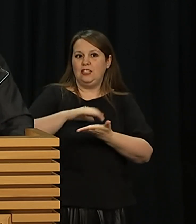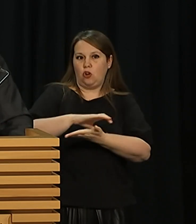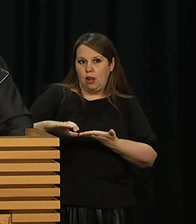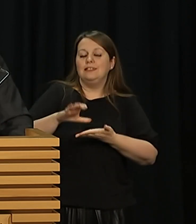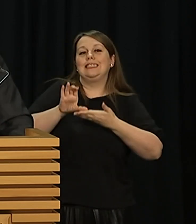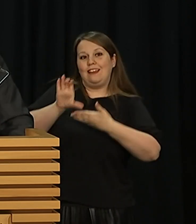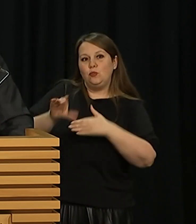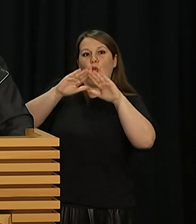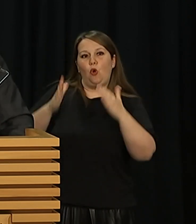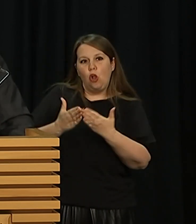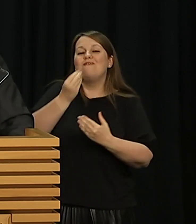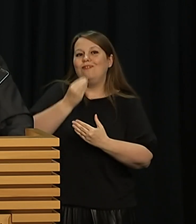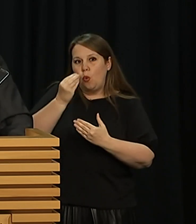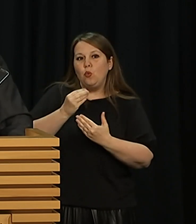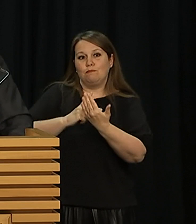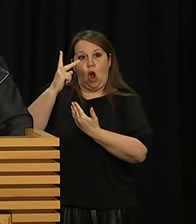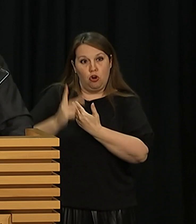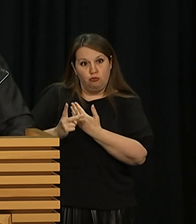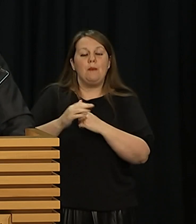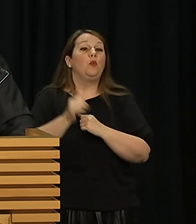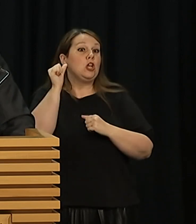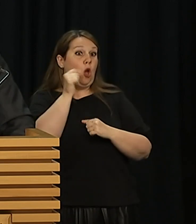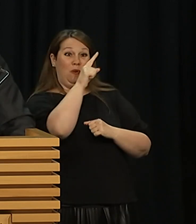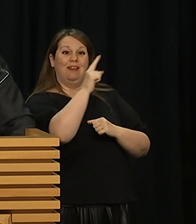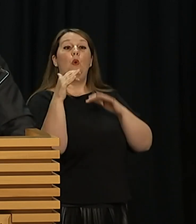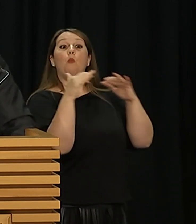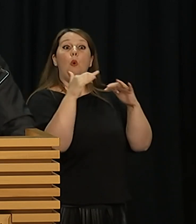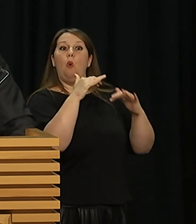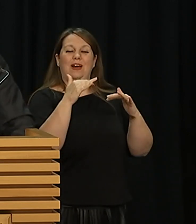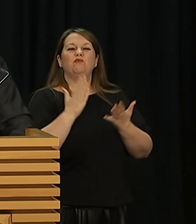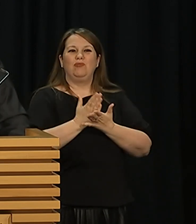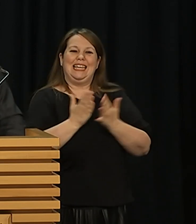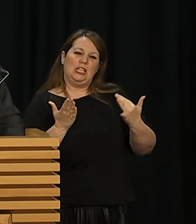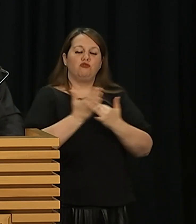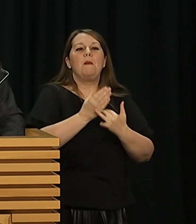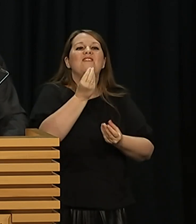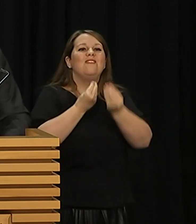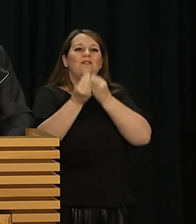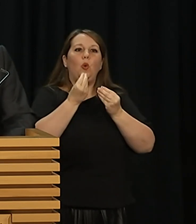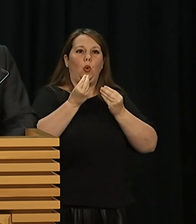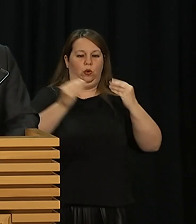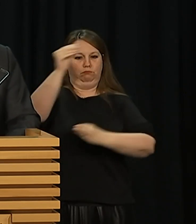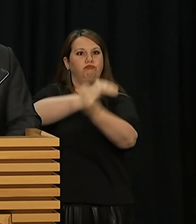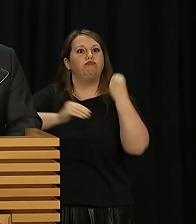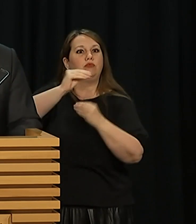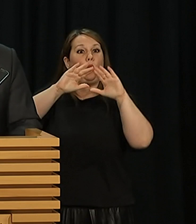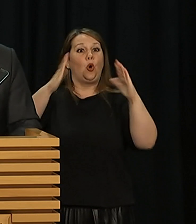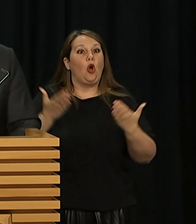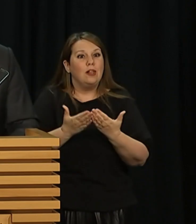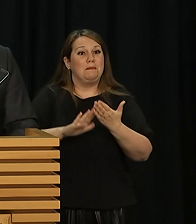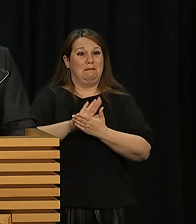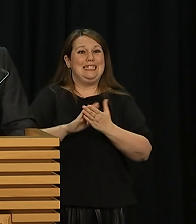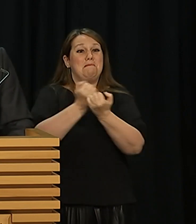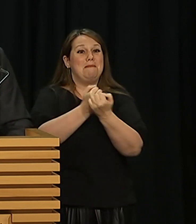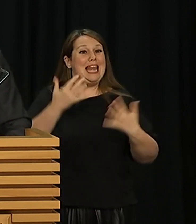disrupted global food supply chains and made food security around the world even worse, with many countries at risk of famine or in famine